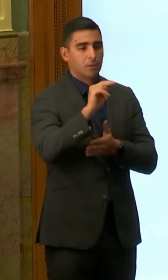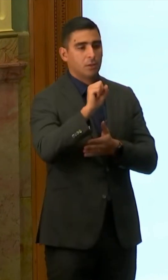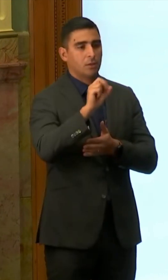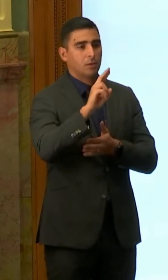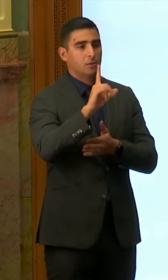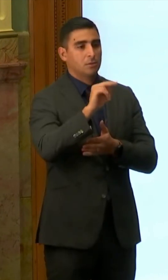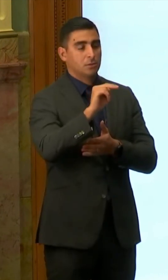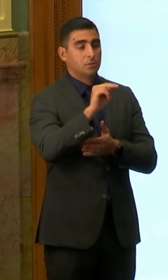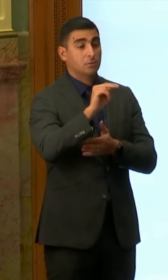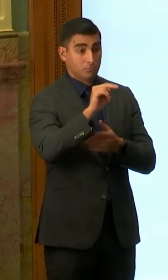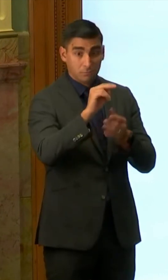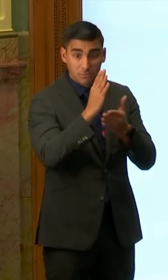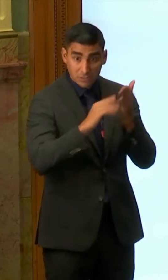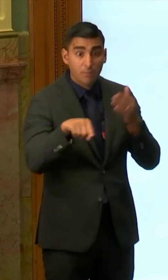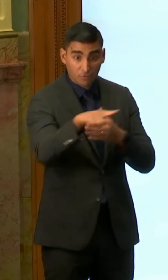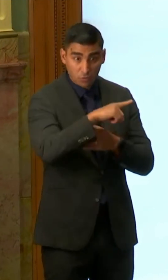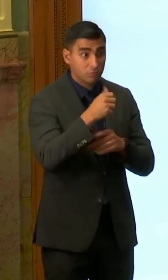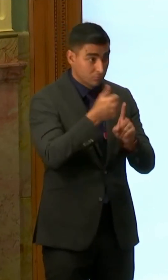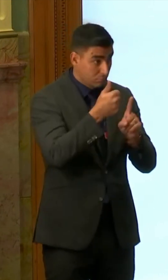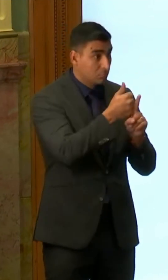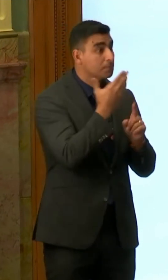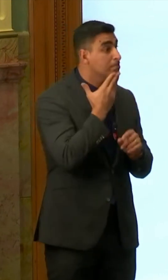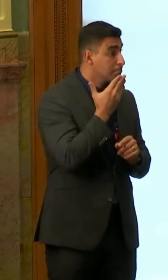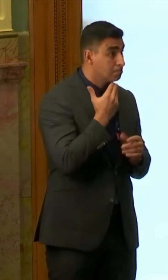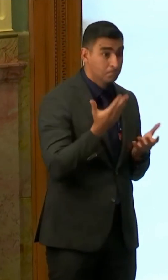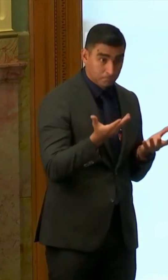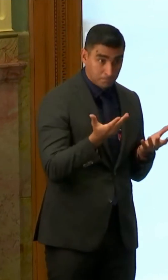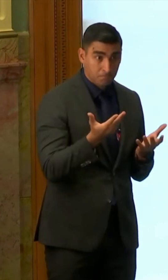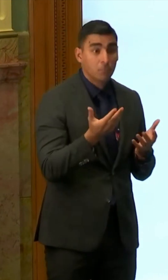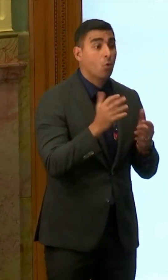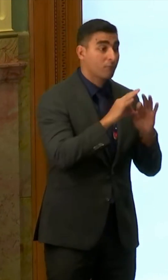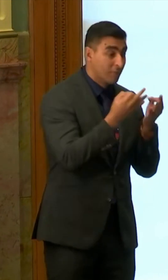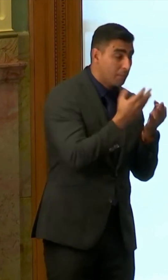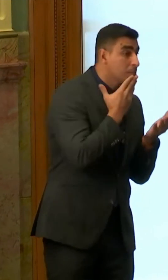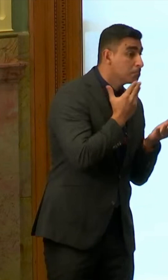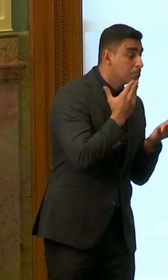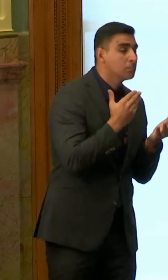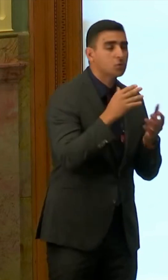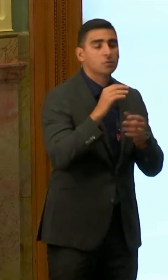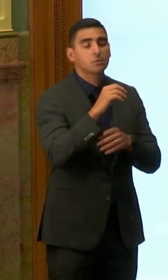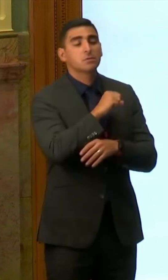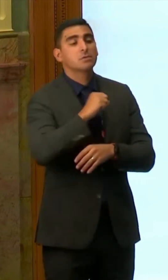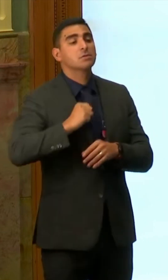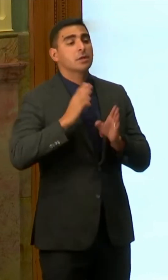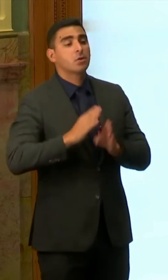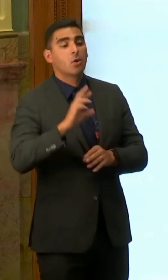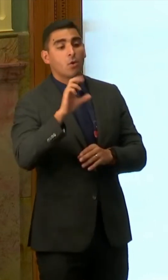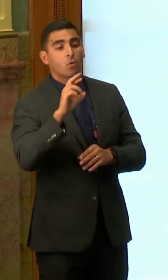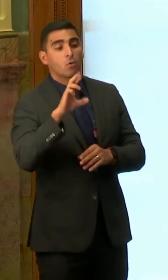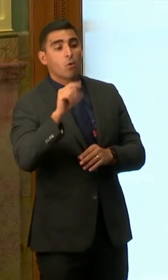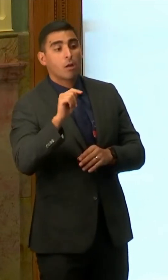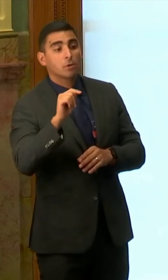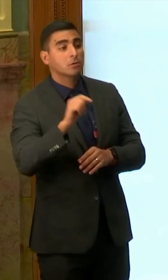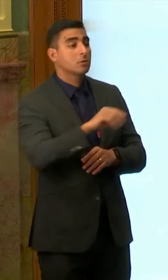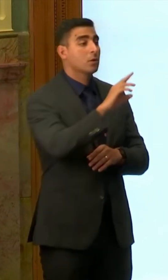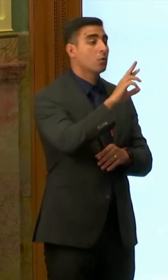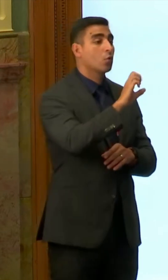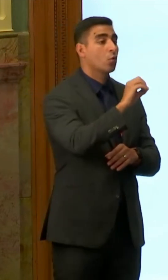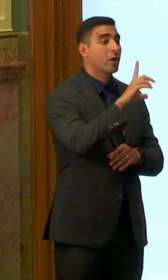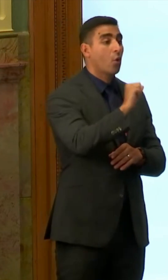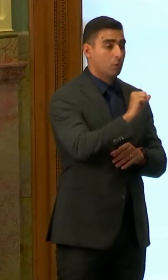this is personal to many of you and I want to thank Senator Roberts and Senator Priola for your important work in making this a reality.